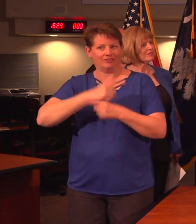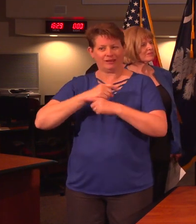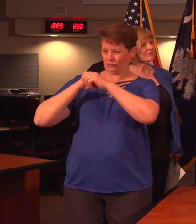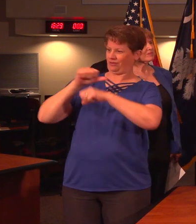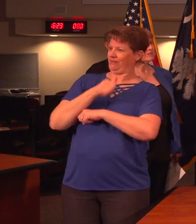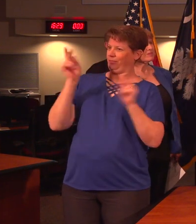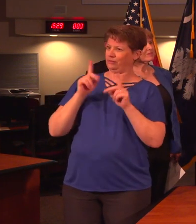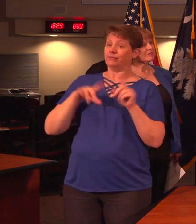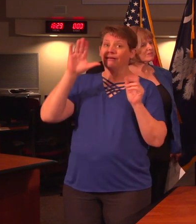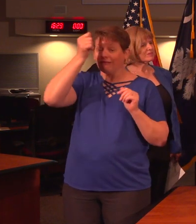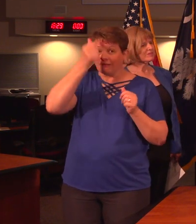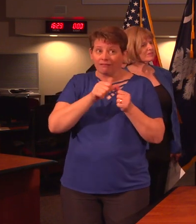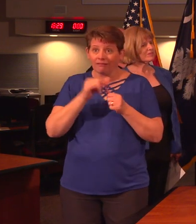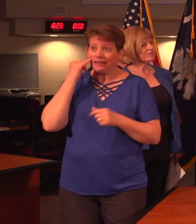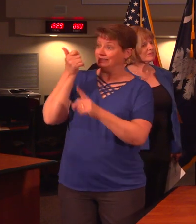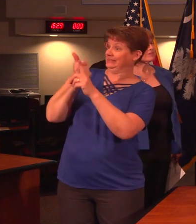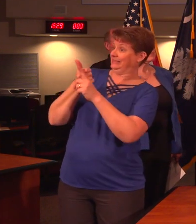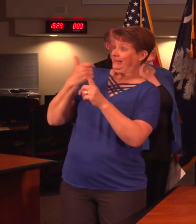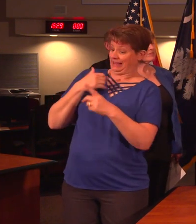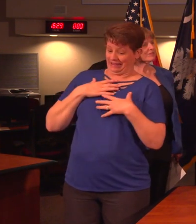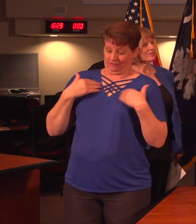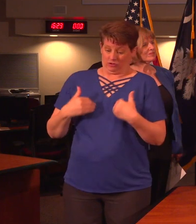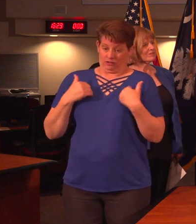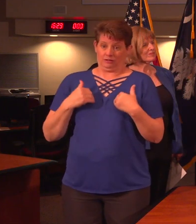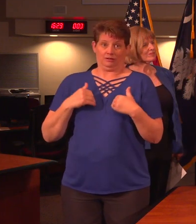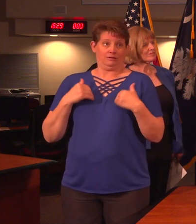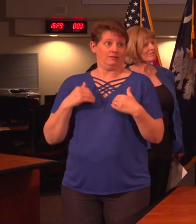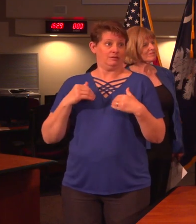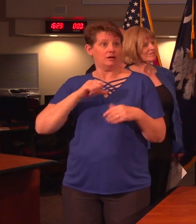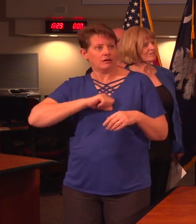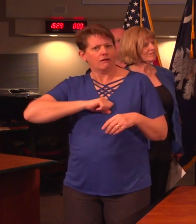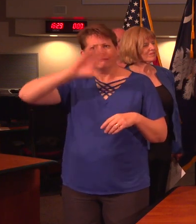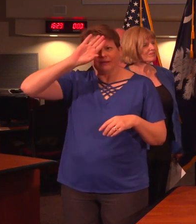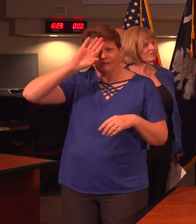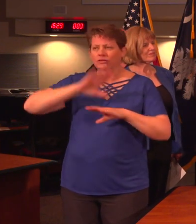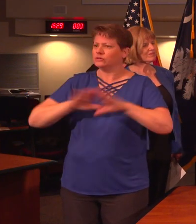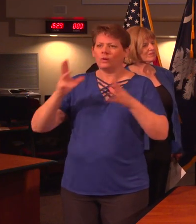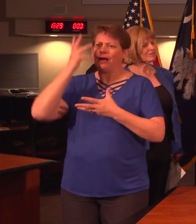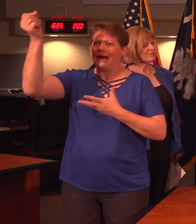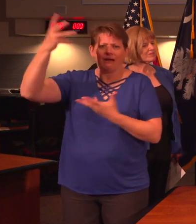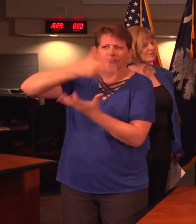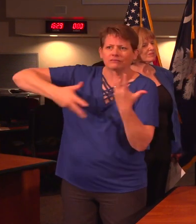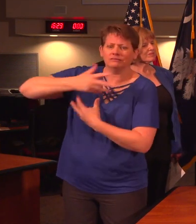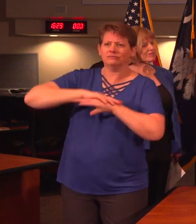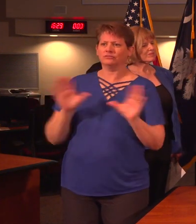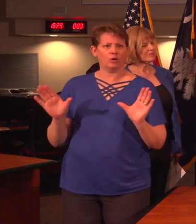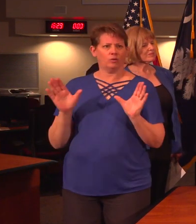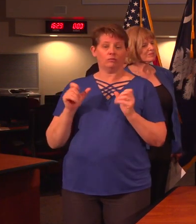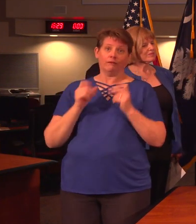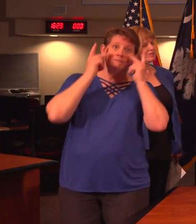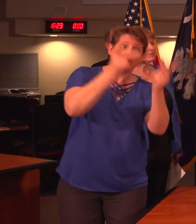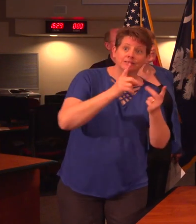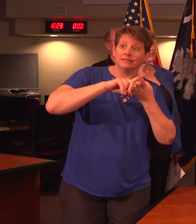if you have a respiratory illness with a cough and fever, you should not be in public places, at large social gatherings, or visiting